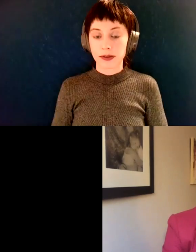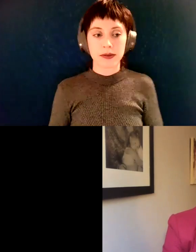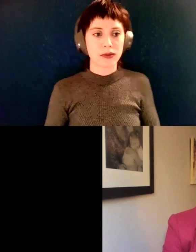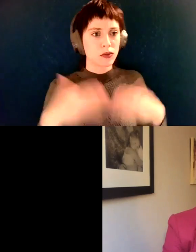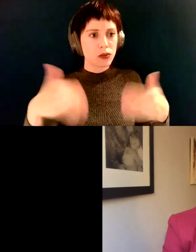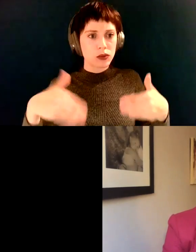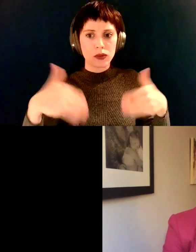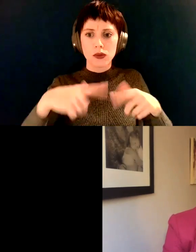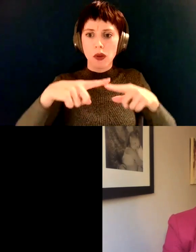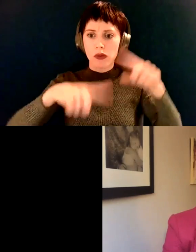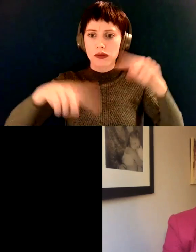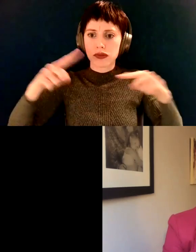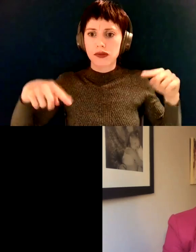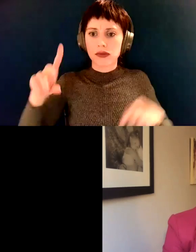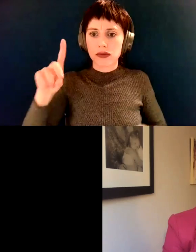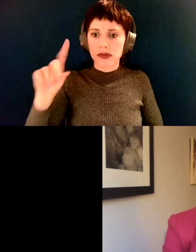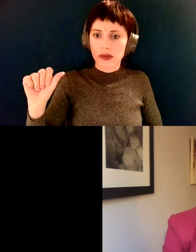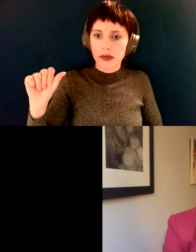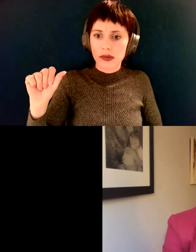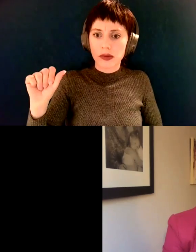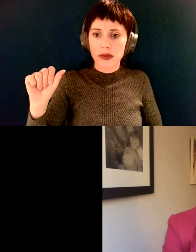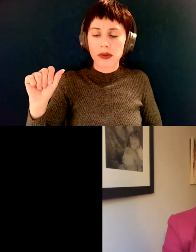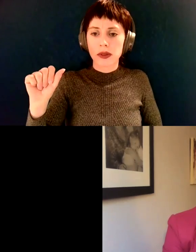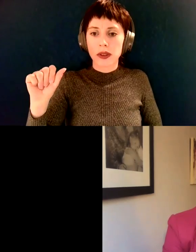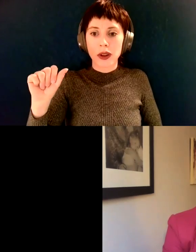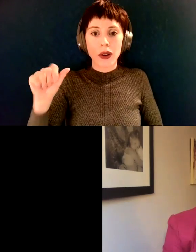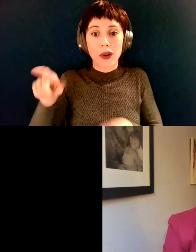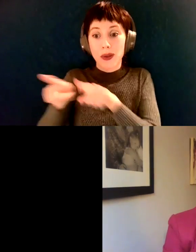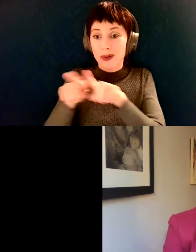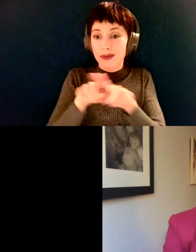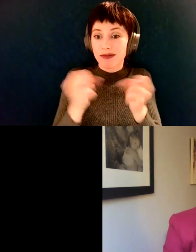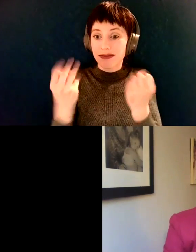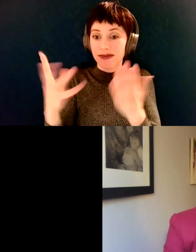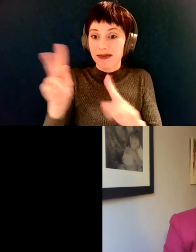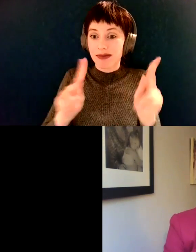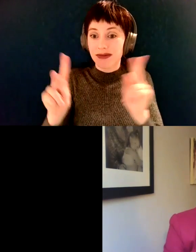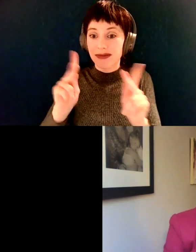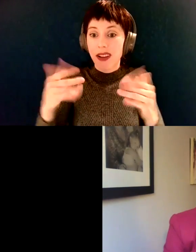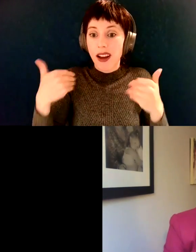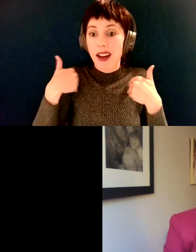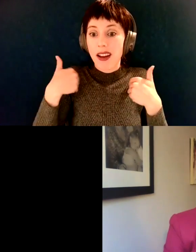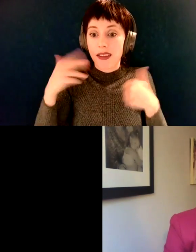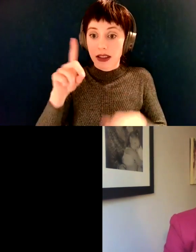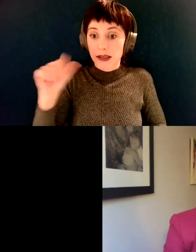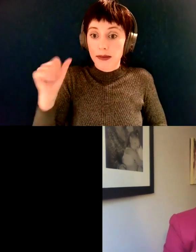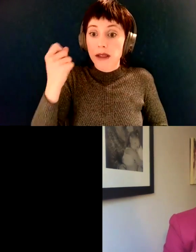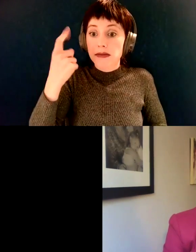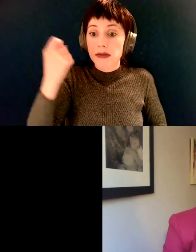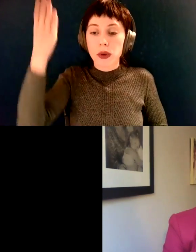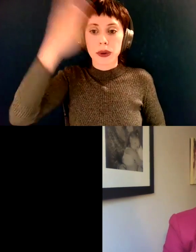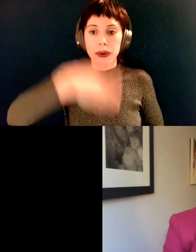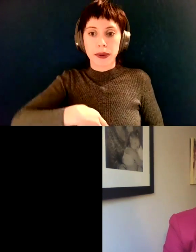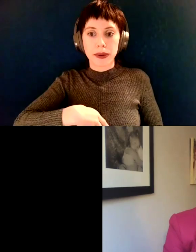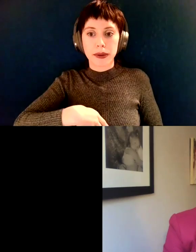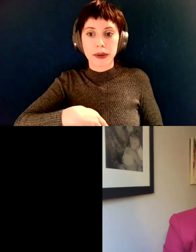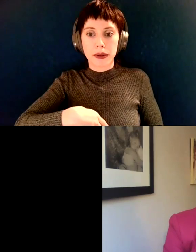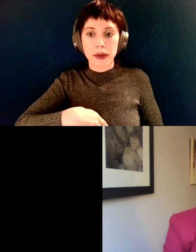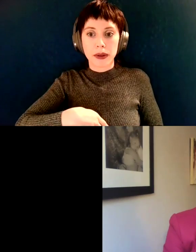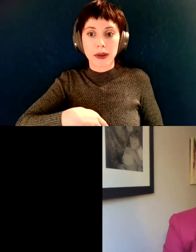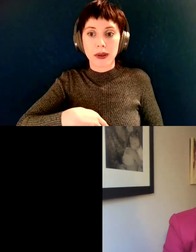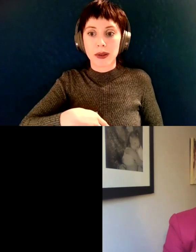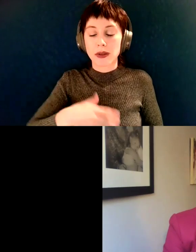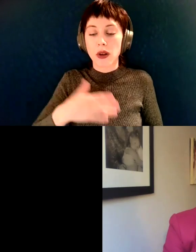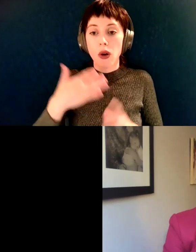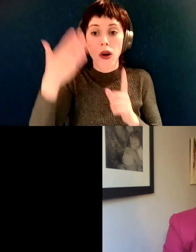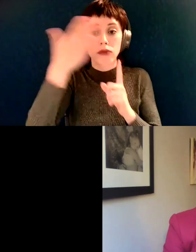but there also are so many that you can't see, so people don't necessarily know someone is dealing